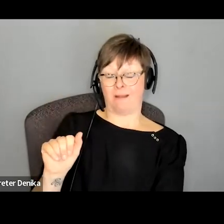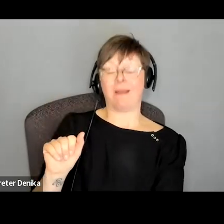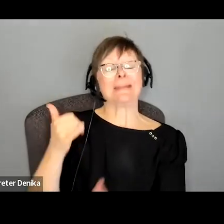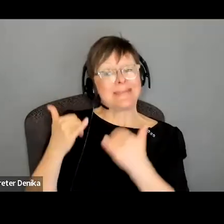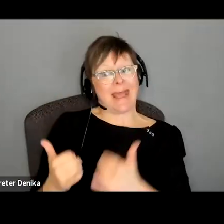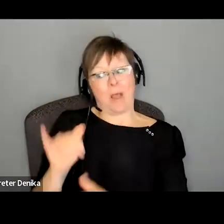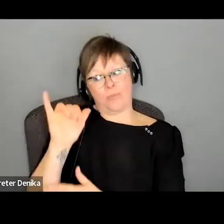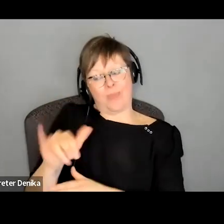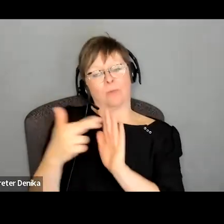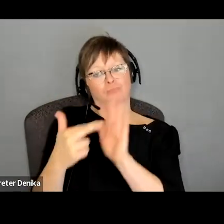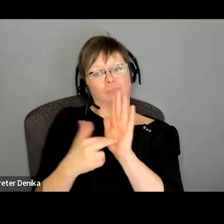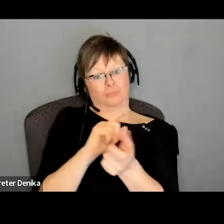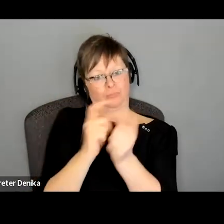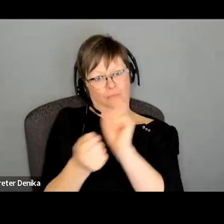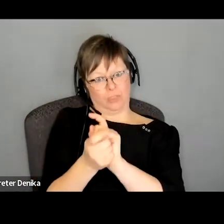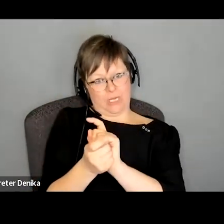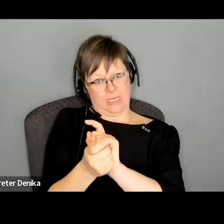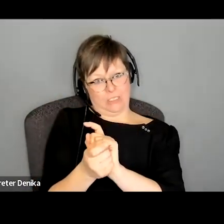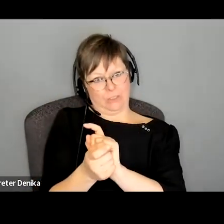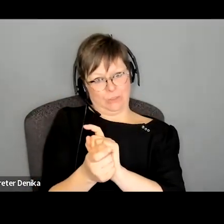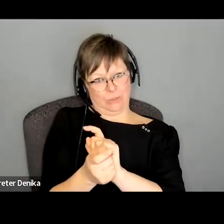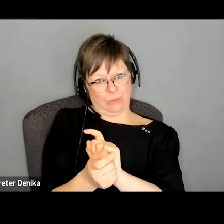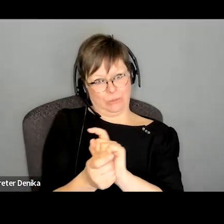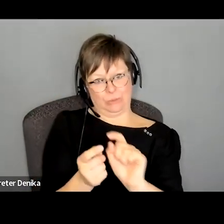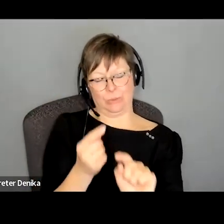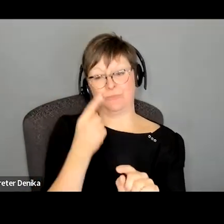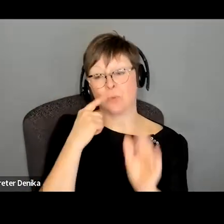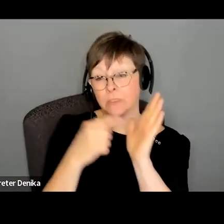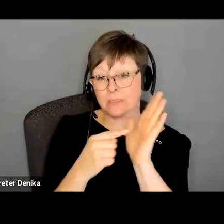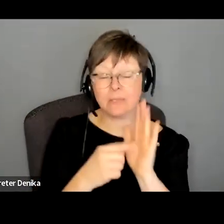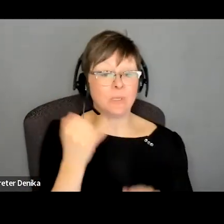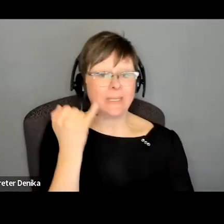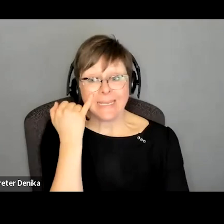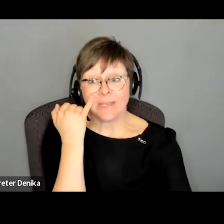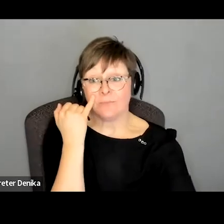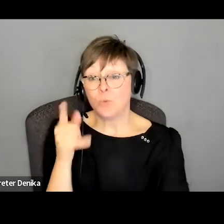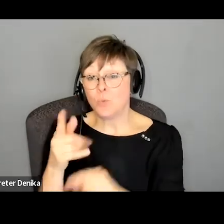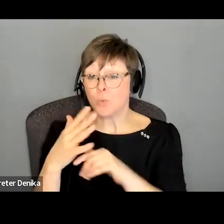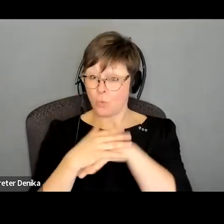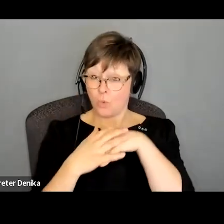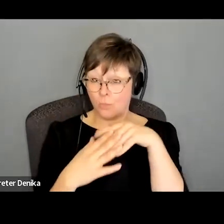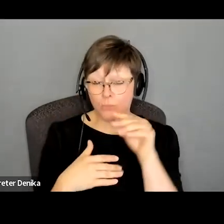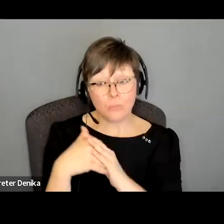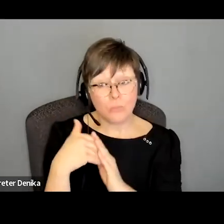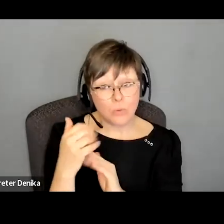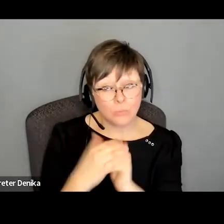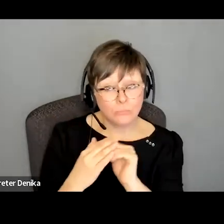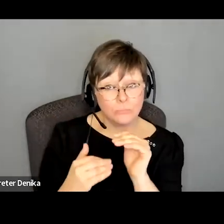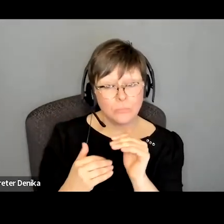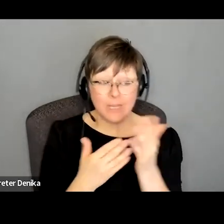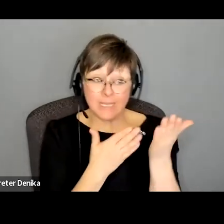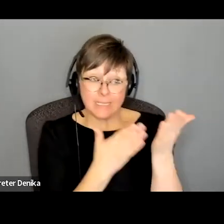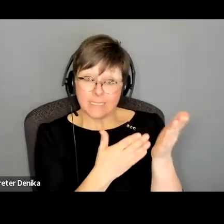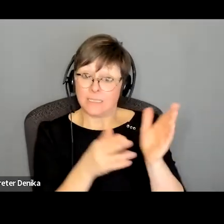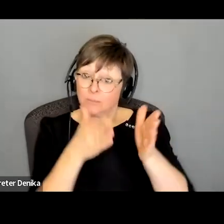you can say you know if you're if you're comfortable uh you know this person uh comes from